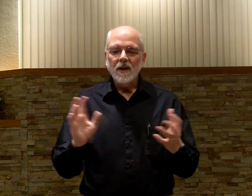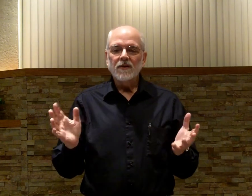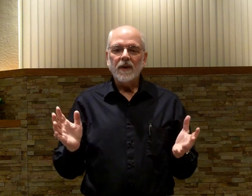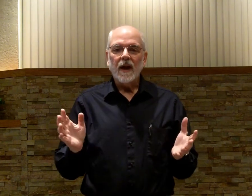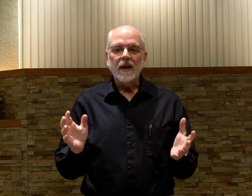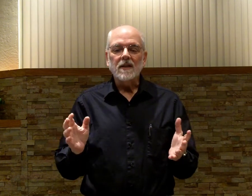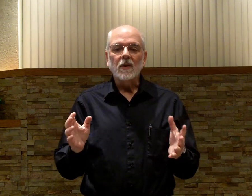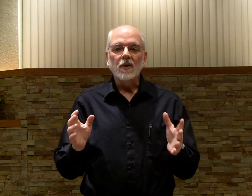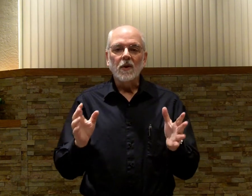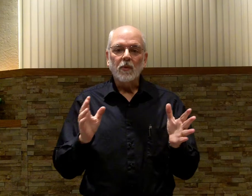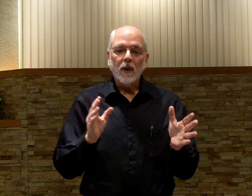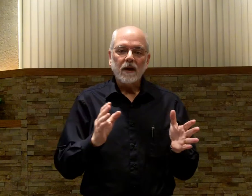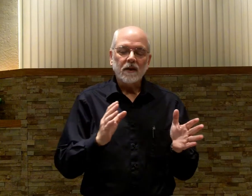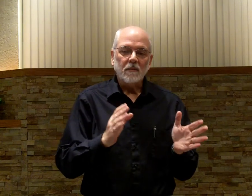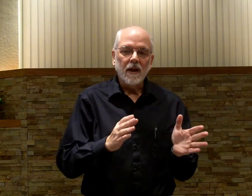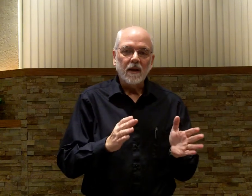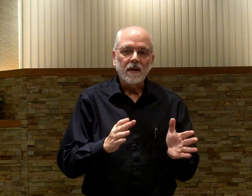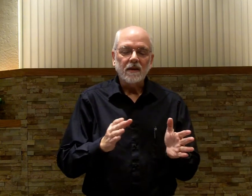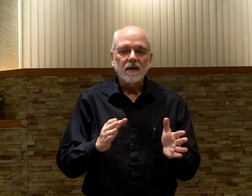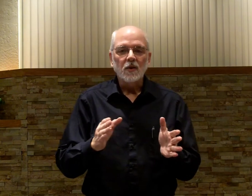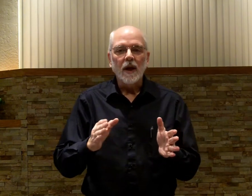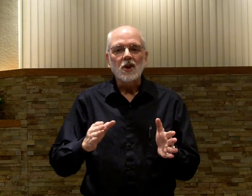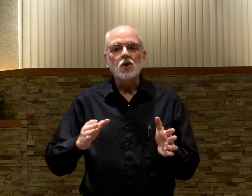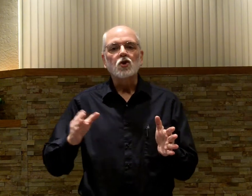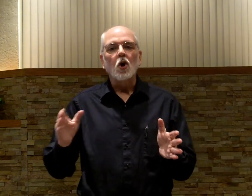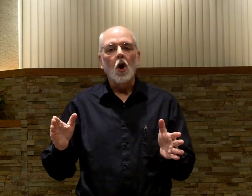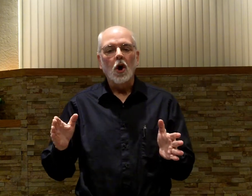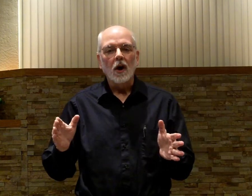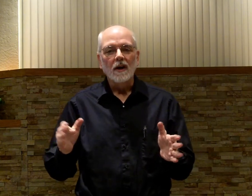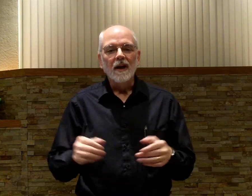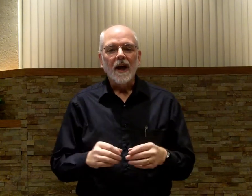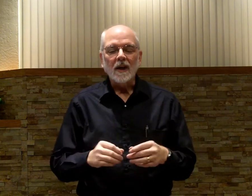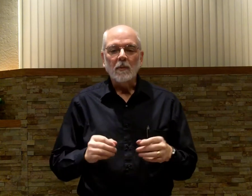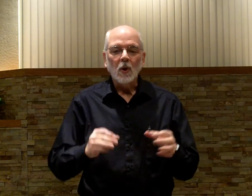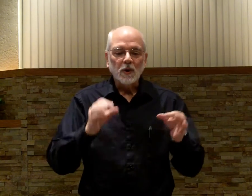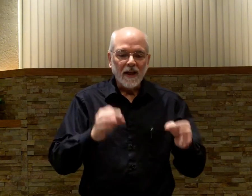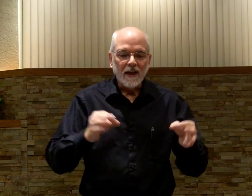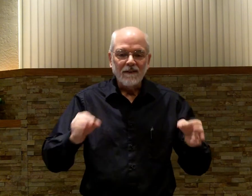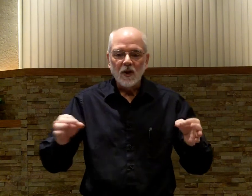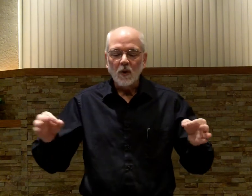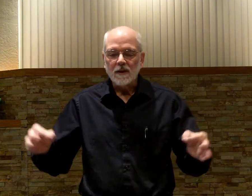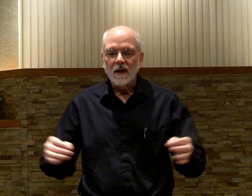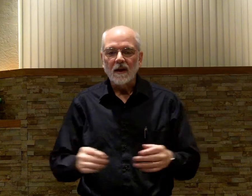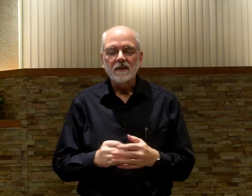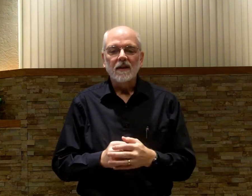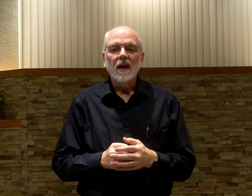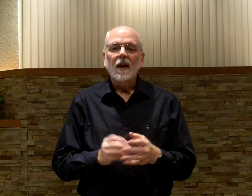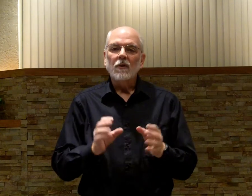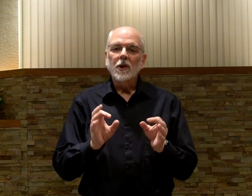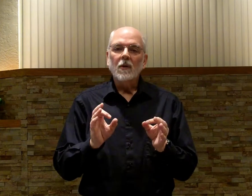reason for that is so you can practice making this into a song as opposed to individual signs. I want you to